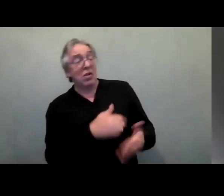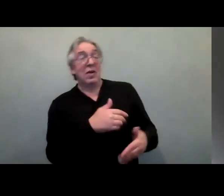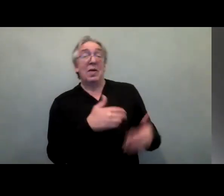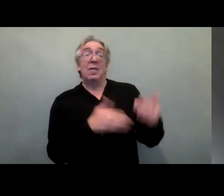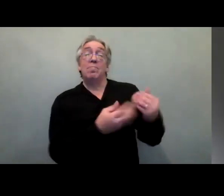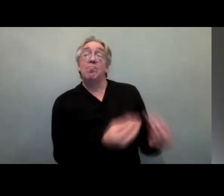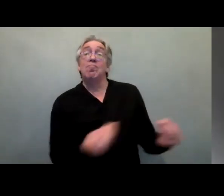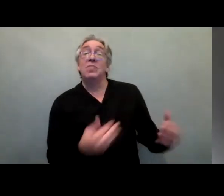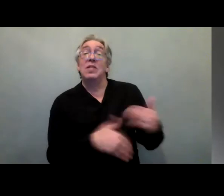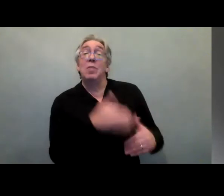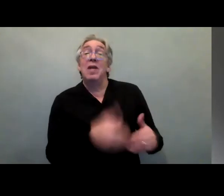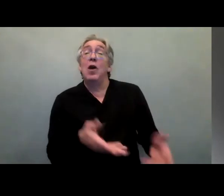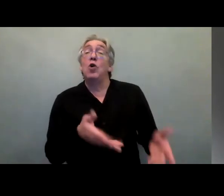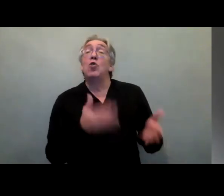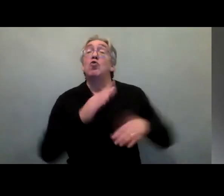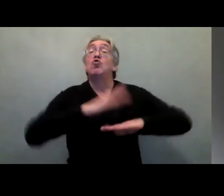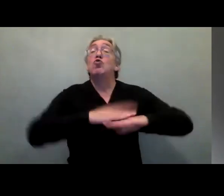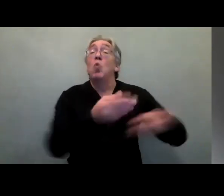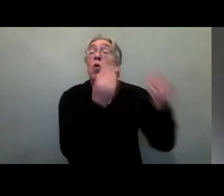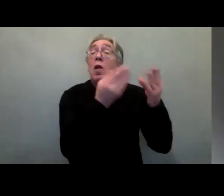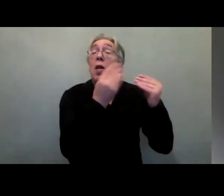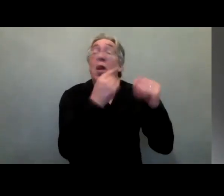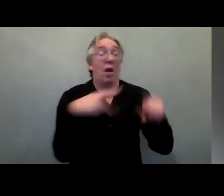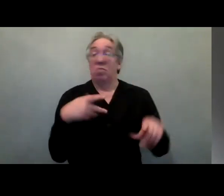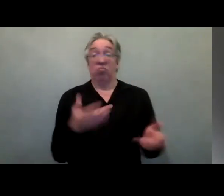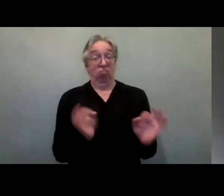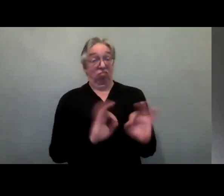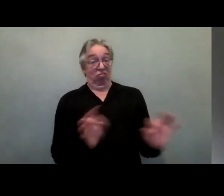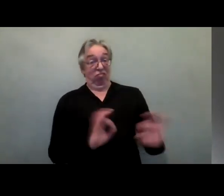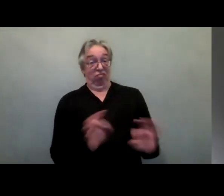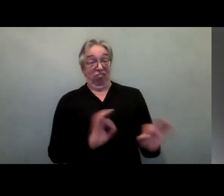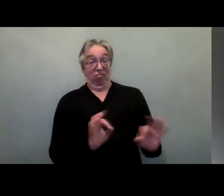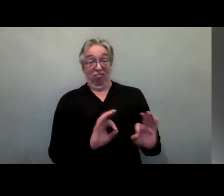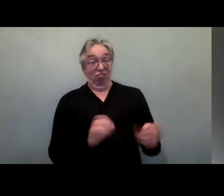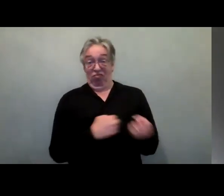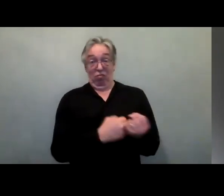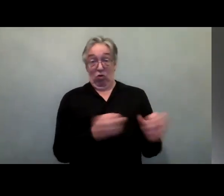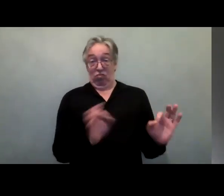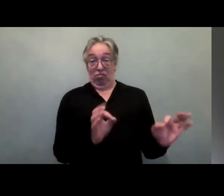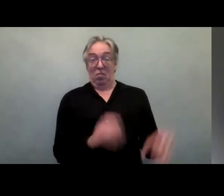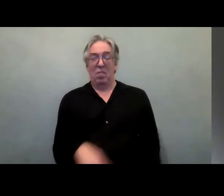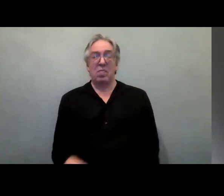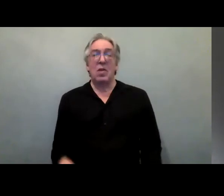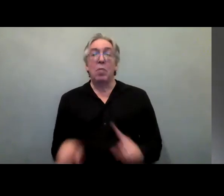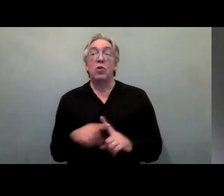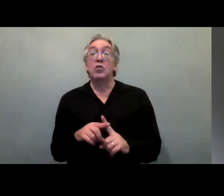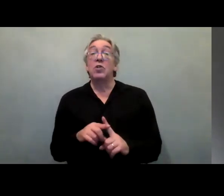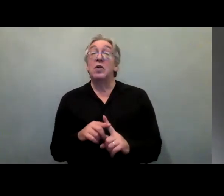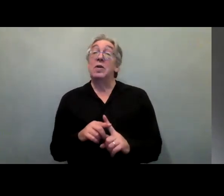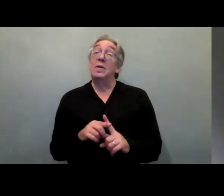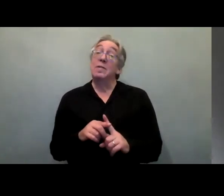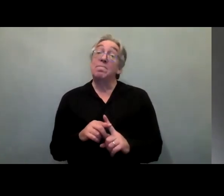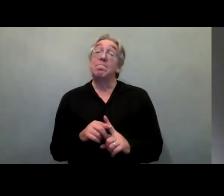disabilities. Inequally disturbing was the finding that the participation of civil society organizations